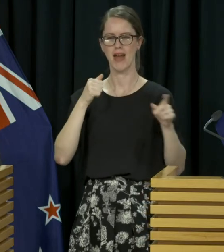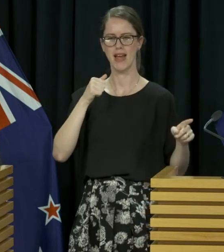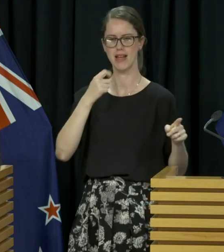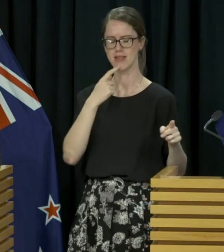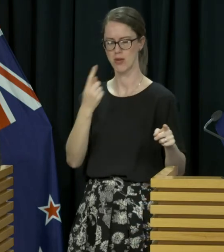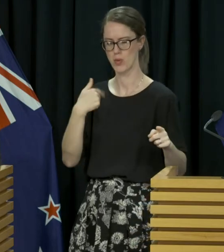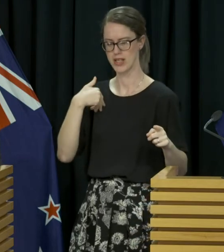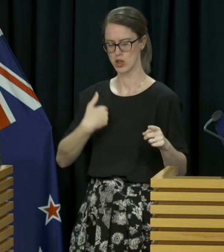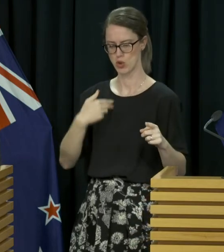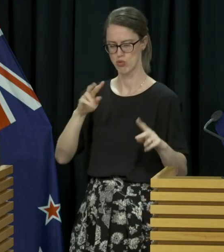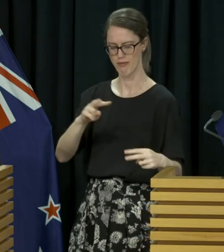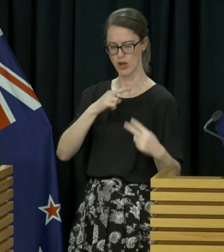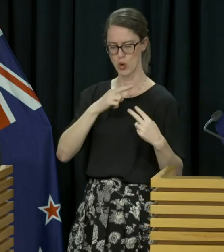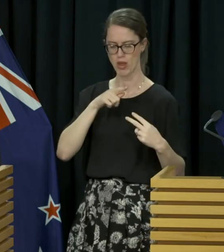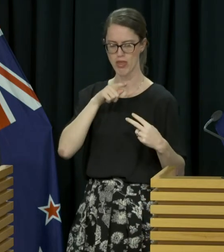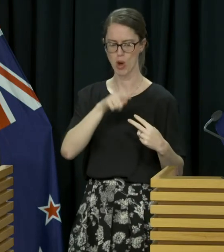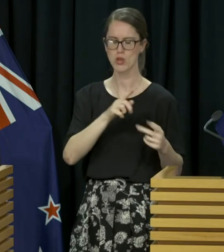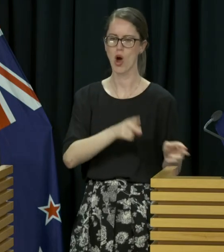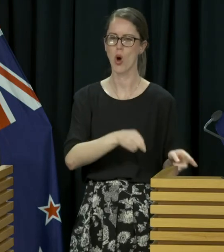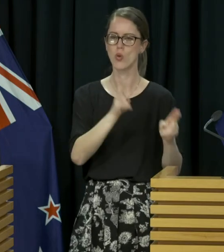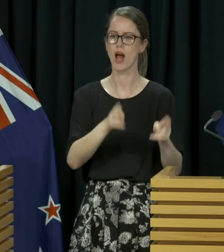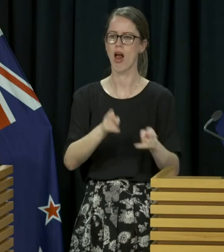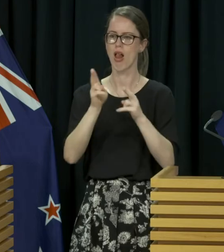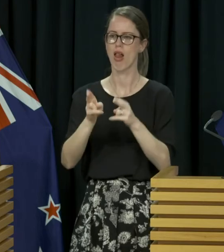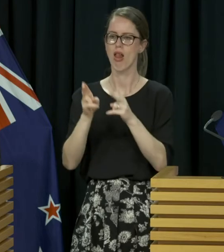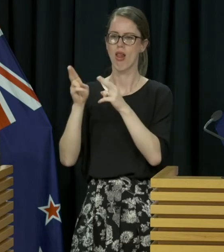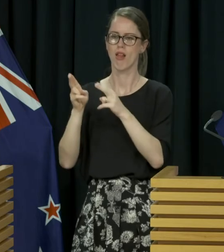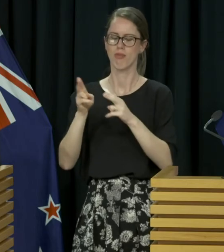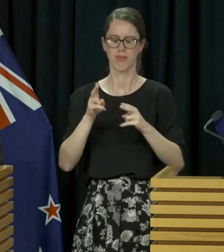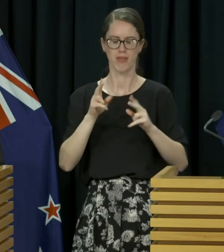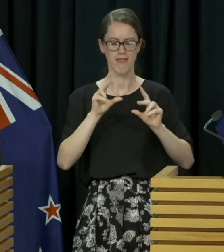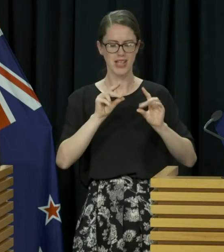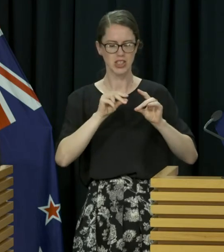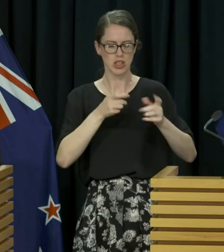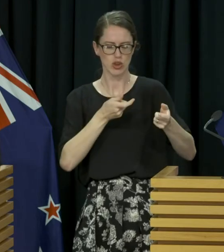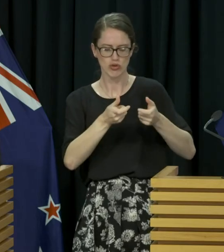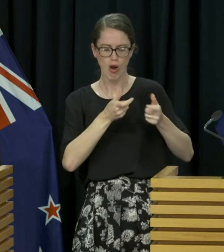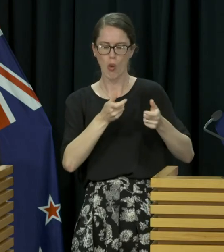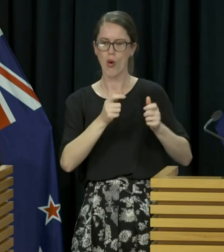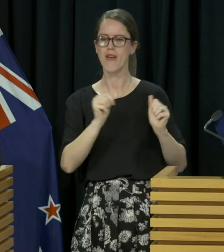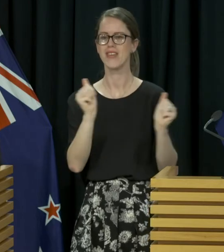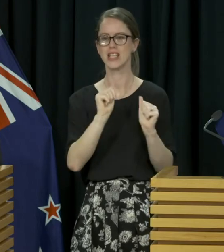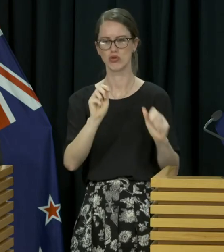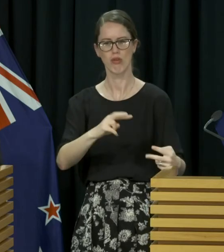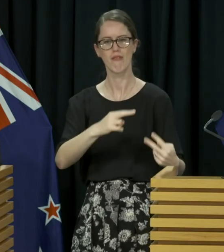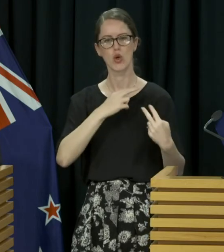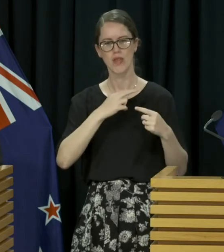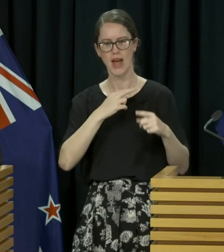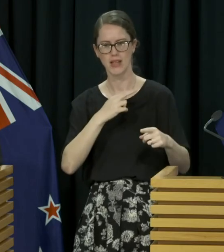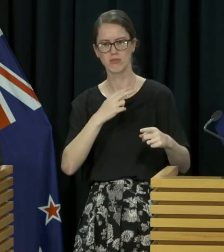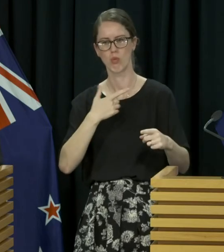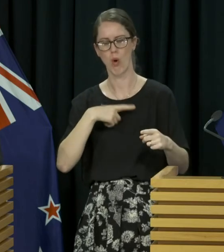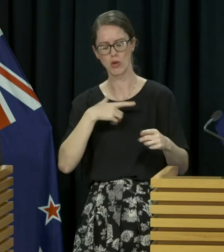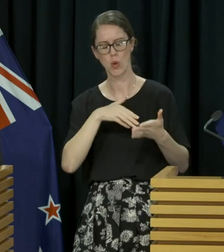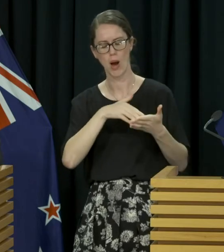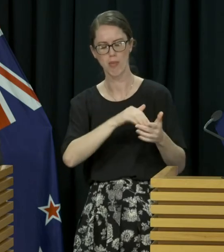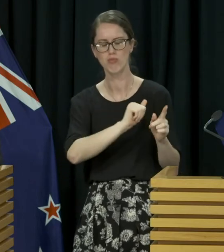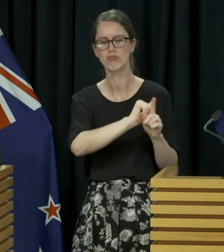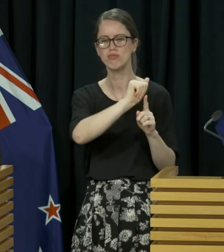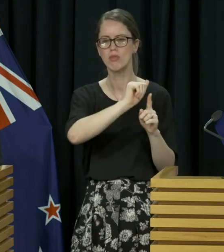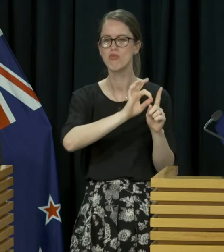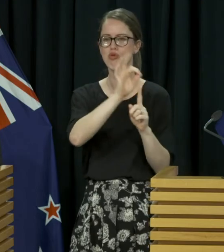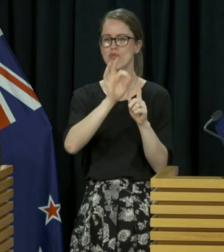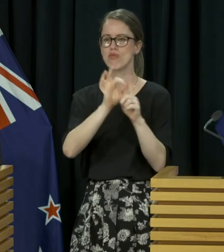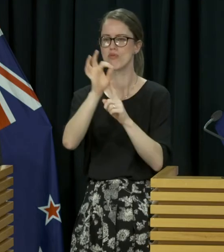a review of the infection prevention and control in all of those managed isolation facilities. So we could identify areas where we could do things better. And we